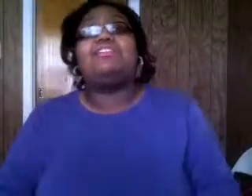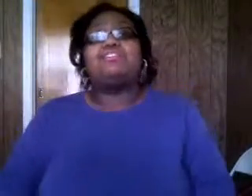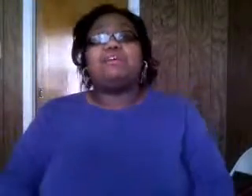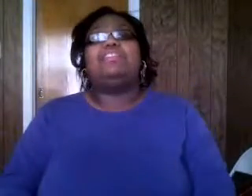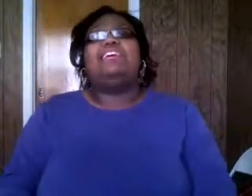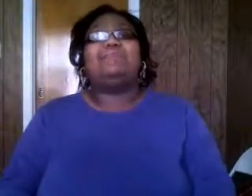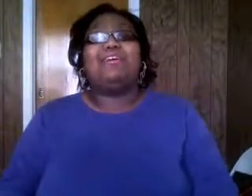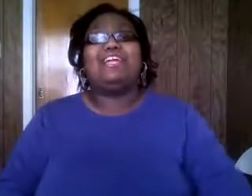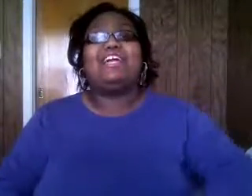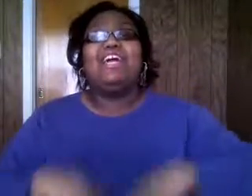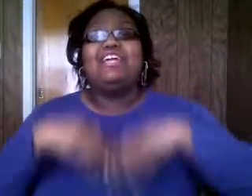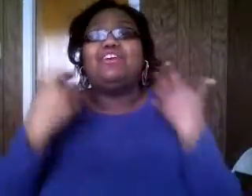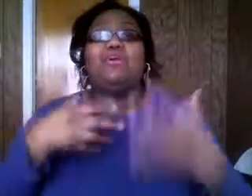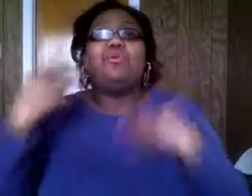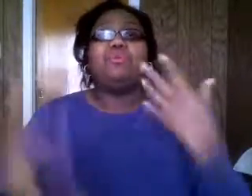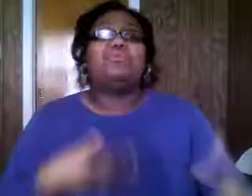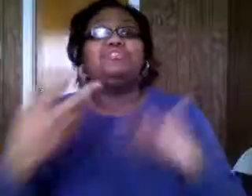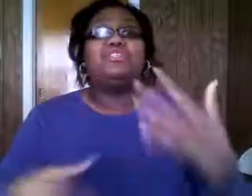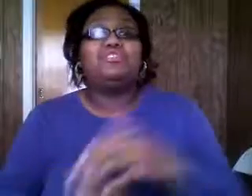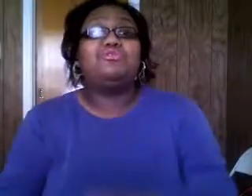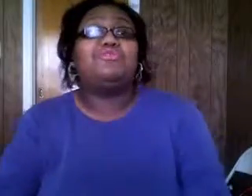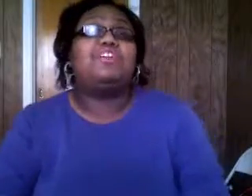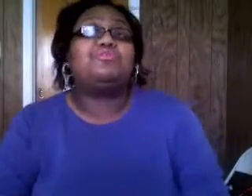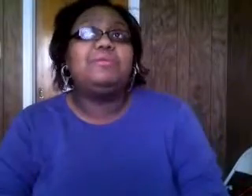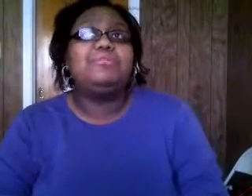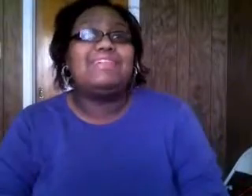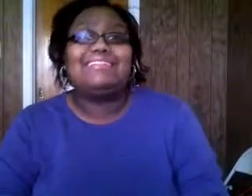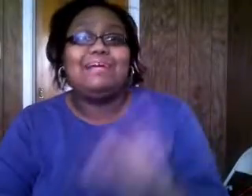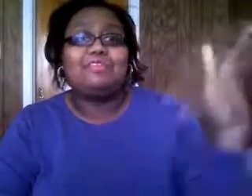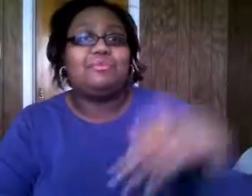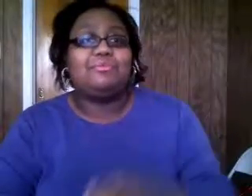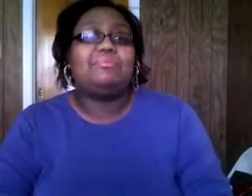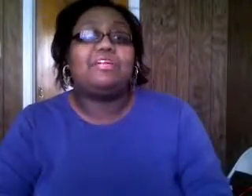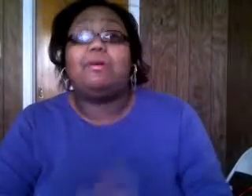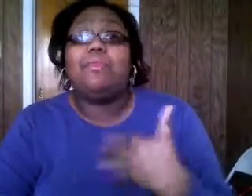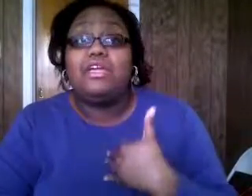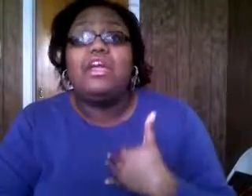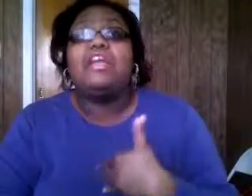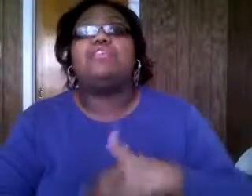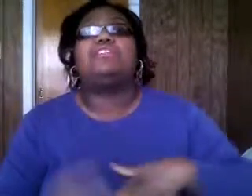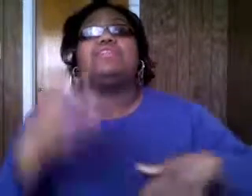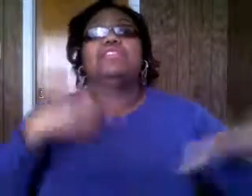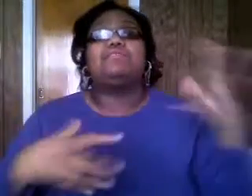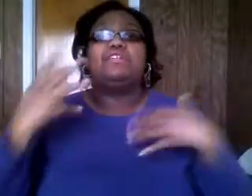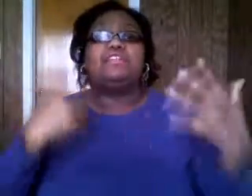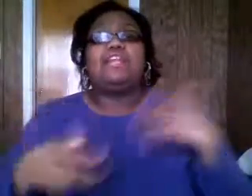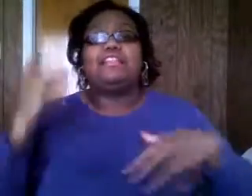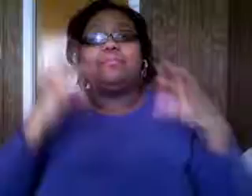and so you don't really think about like you know what what you can do for other people you like damn other people i'm thinking about me you know so that's been like the